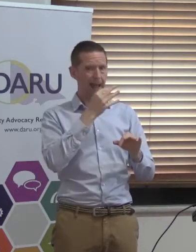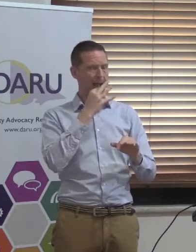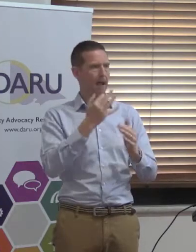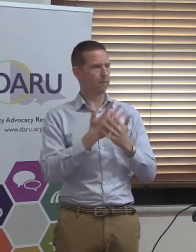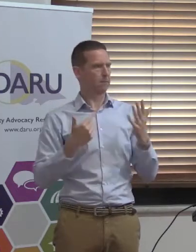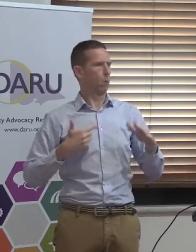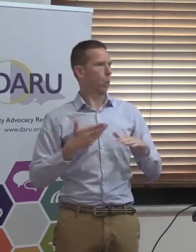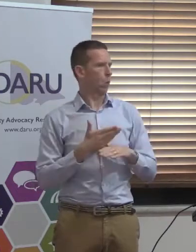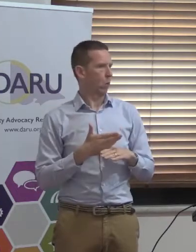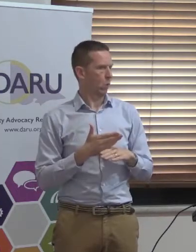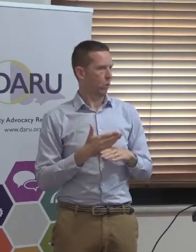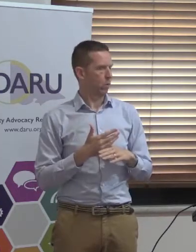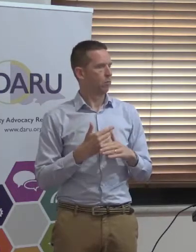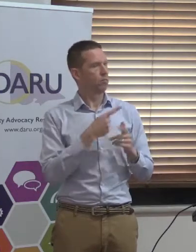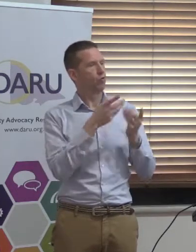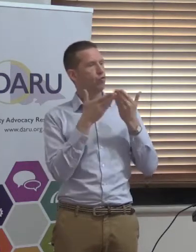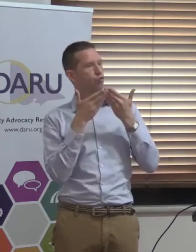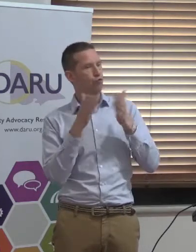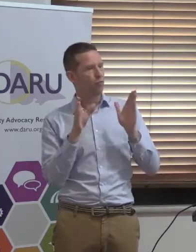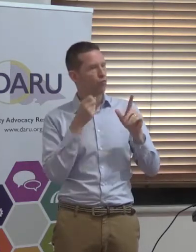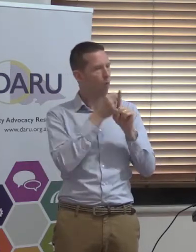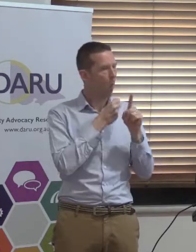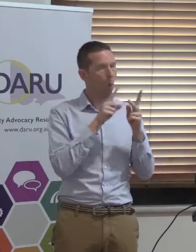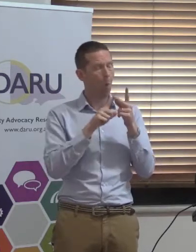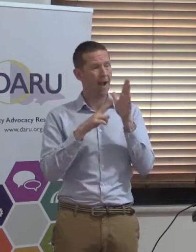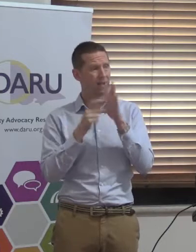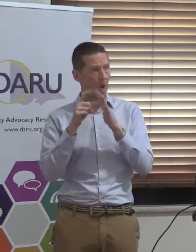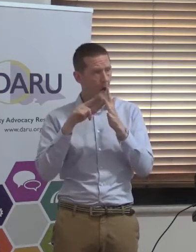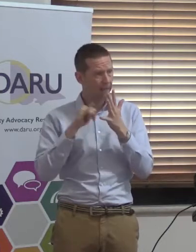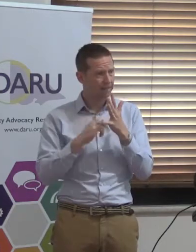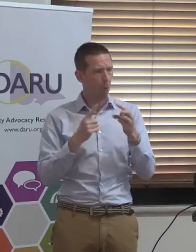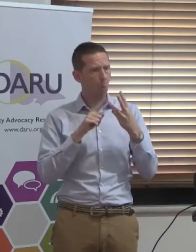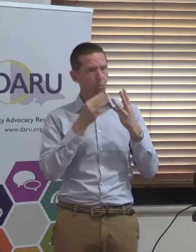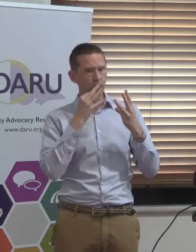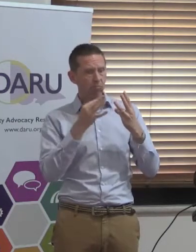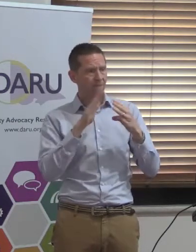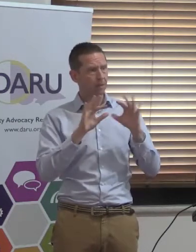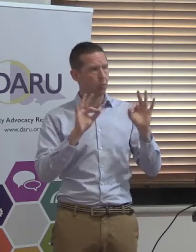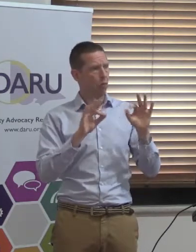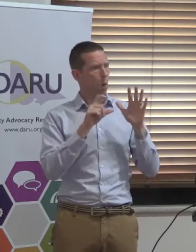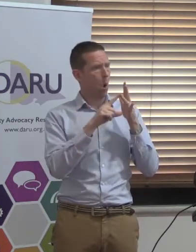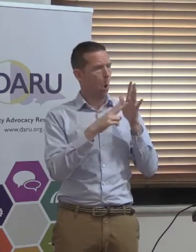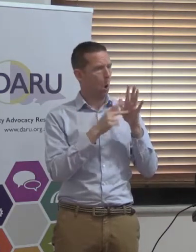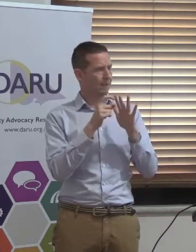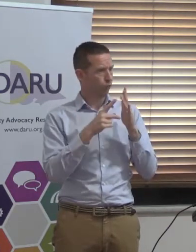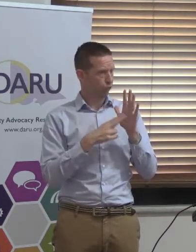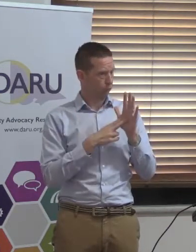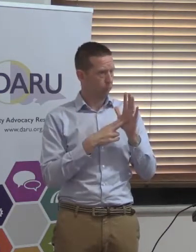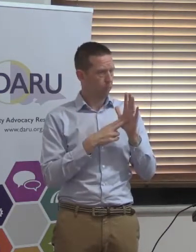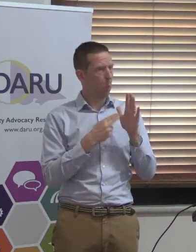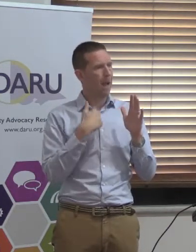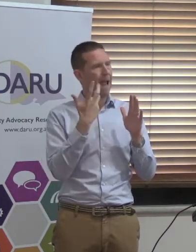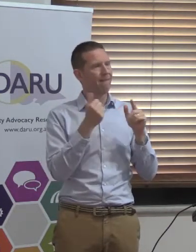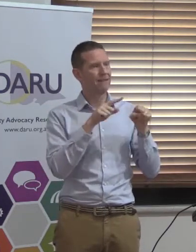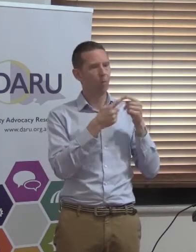doing, advocacy in general or NDIS in particular, or even a particular condition. We've set it up with several channels to